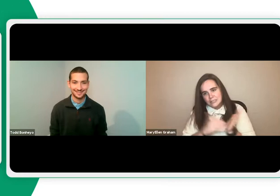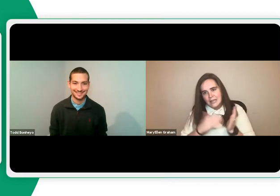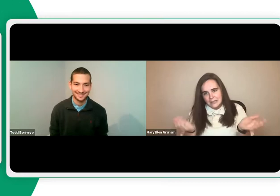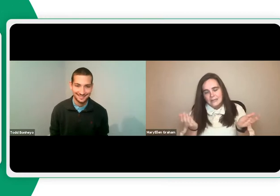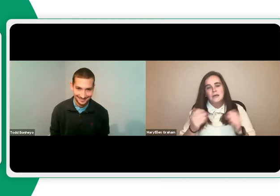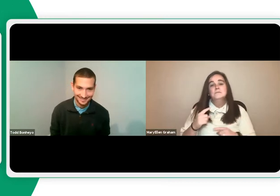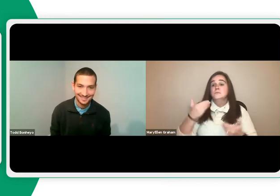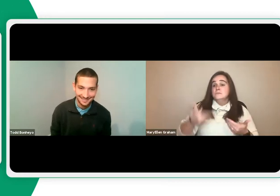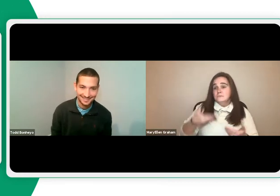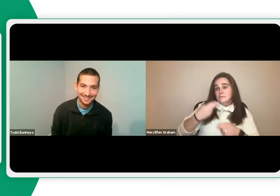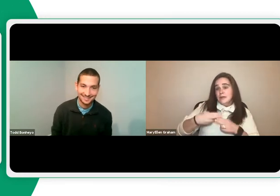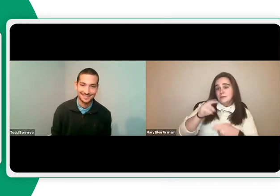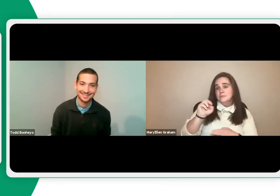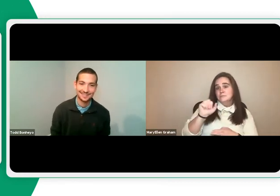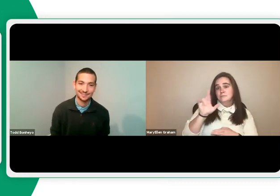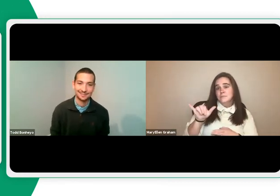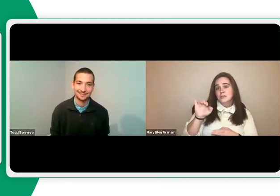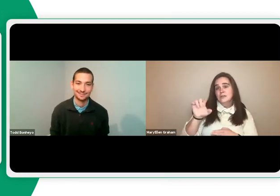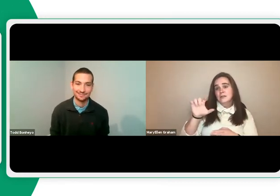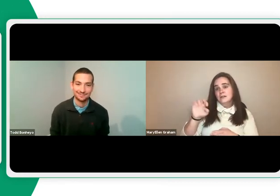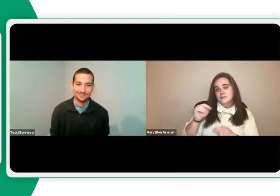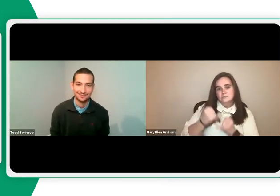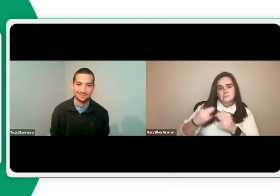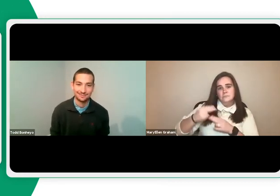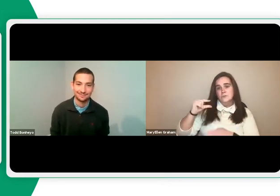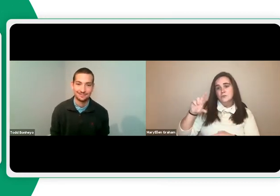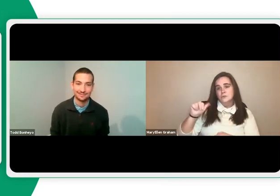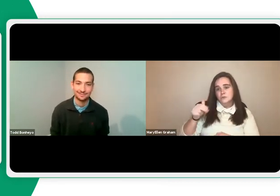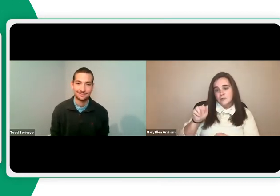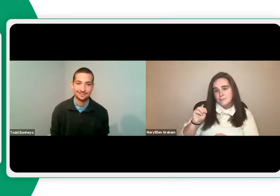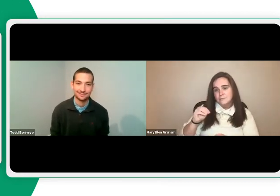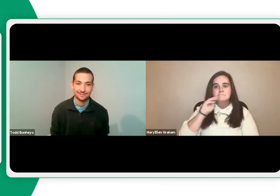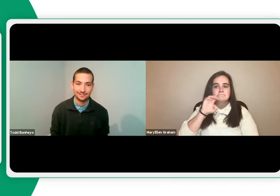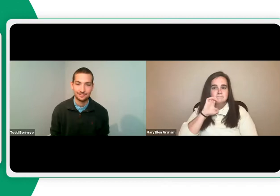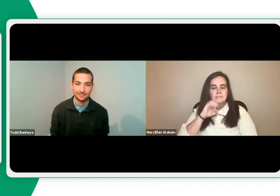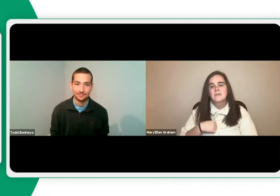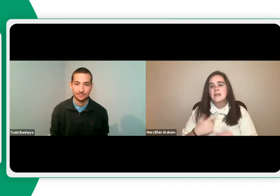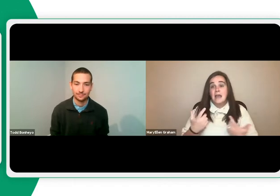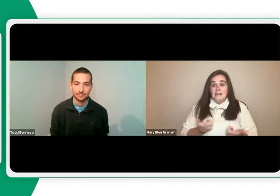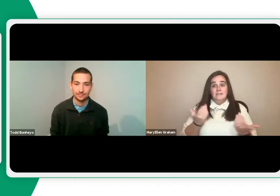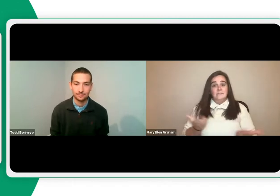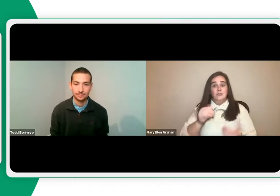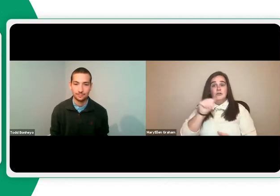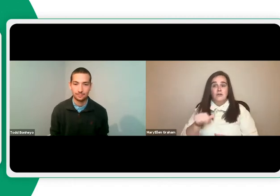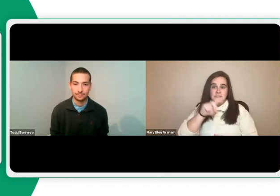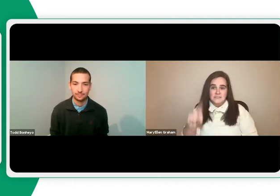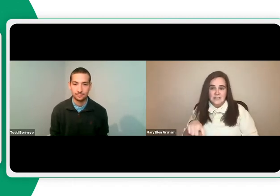guess we do have to do our introductions again, Todd. My name is Mary Ellen Graham, and I